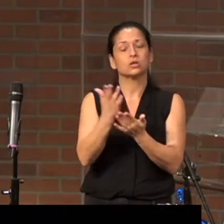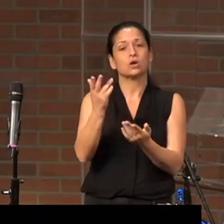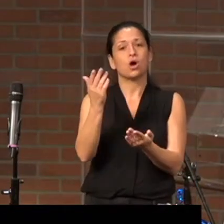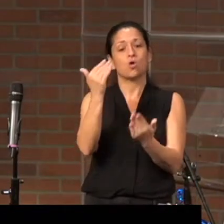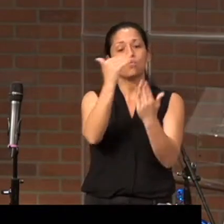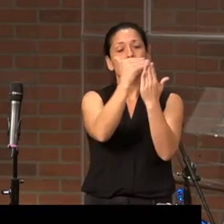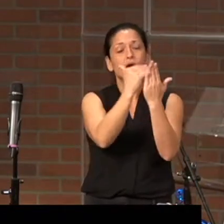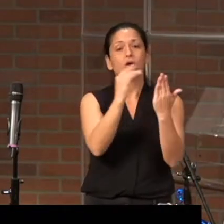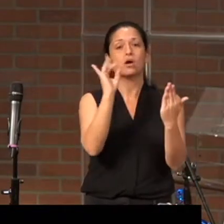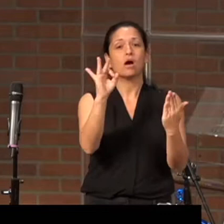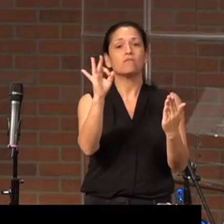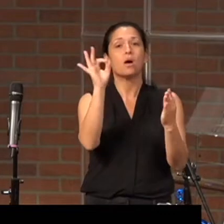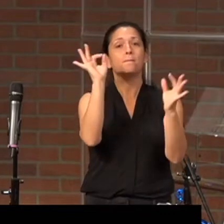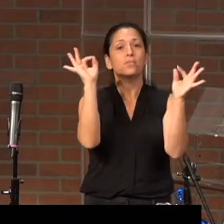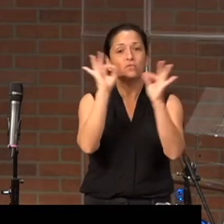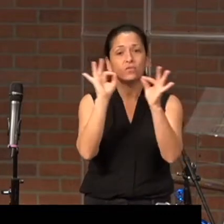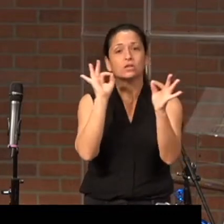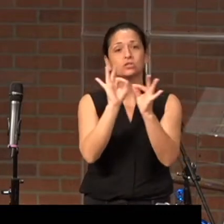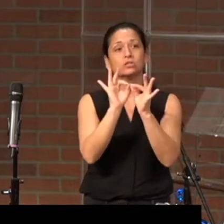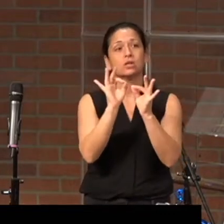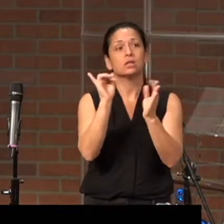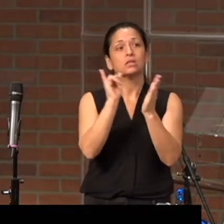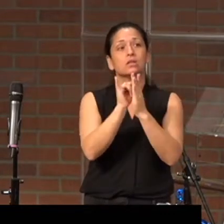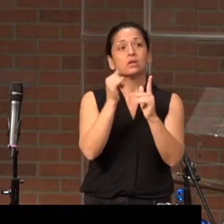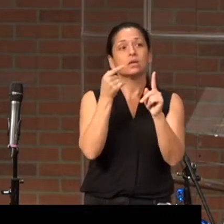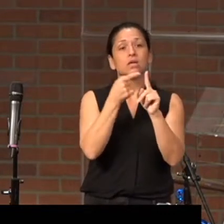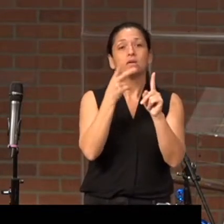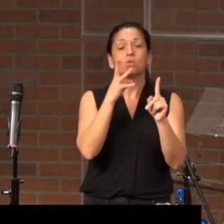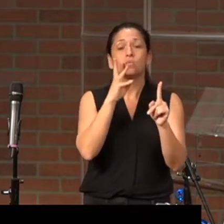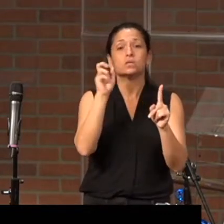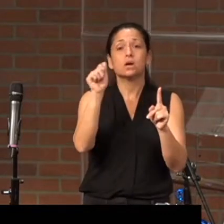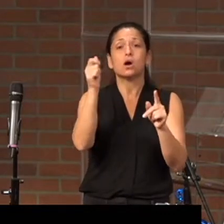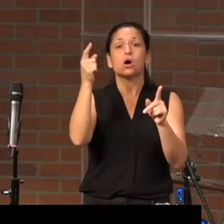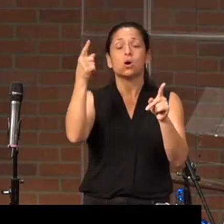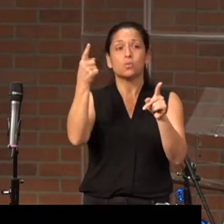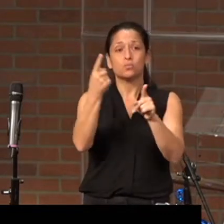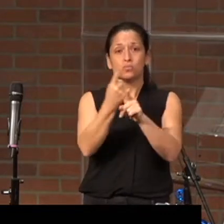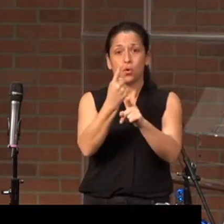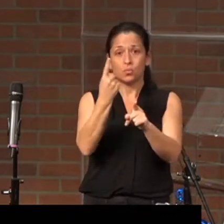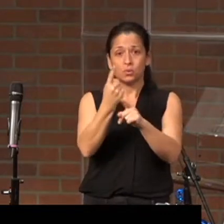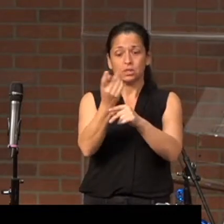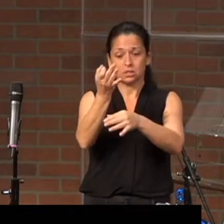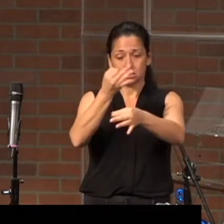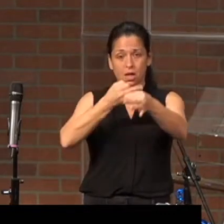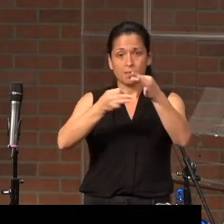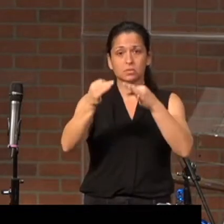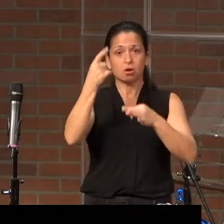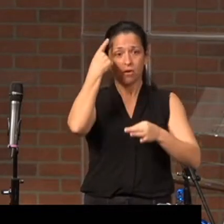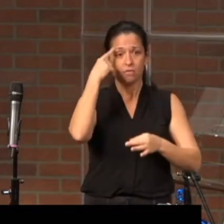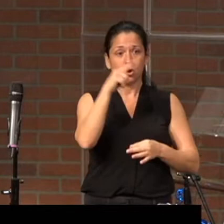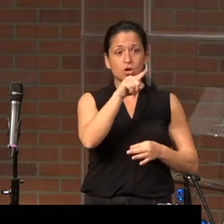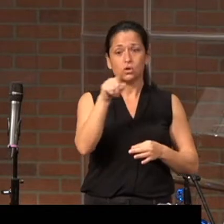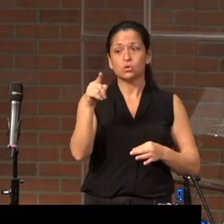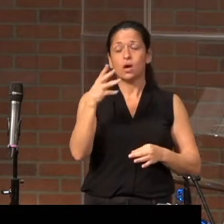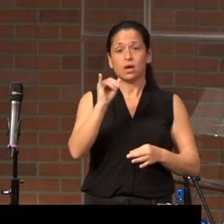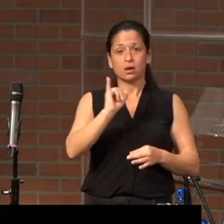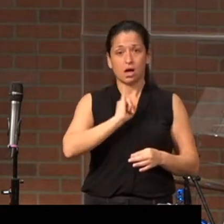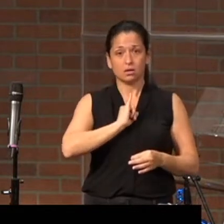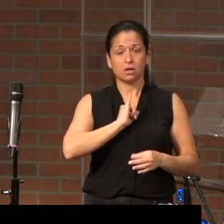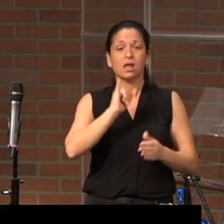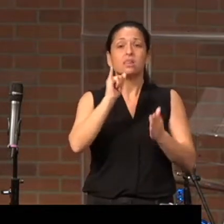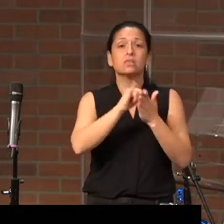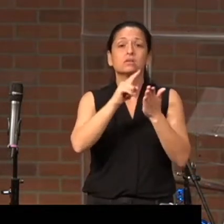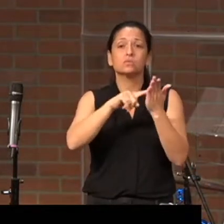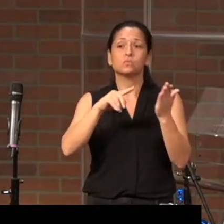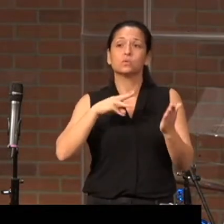perfection, that he was an appropriate substitute for you and I. That's what we